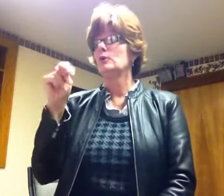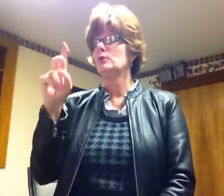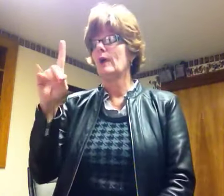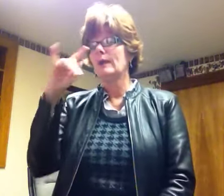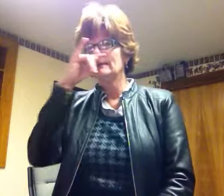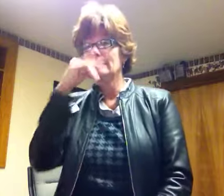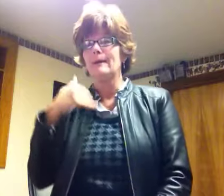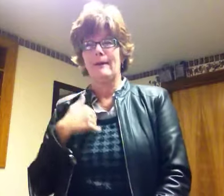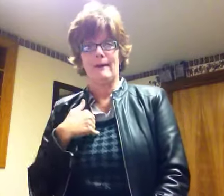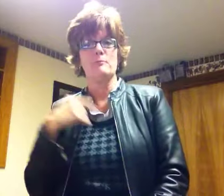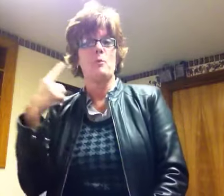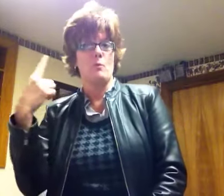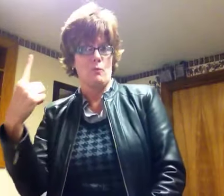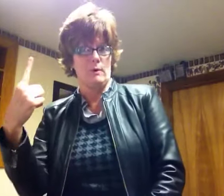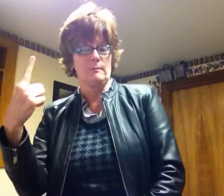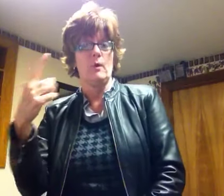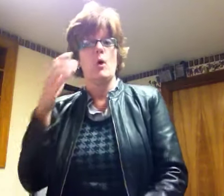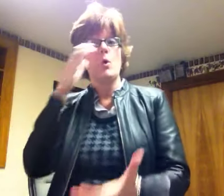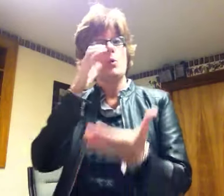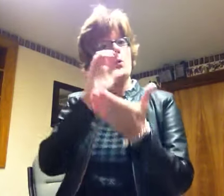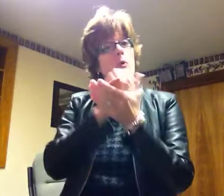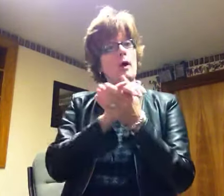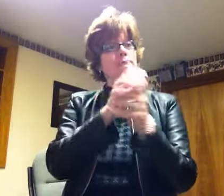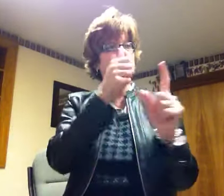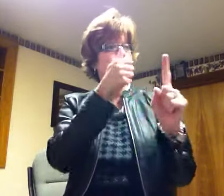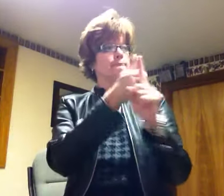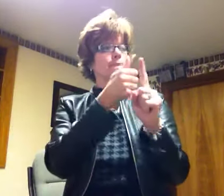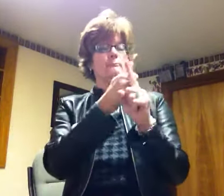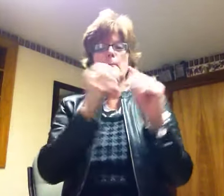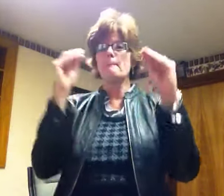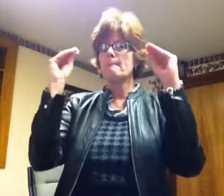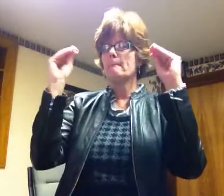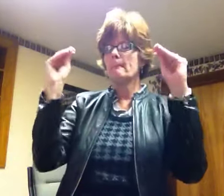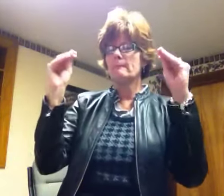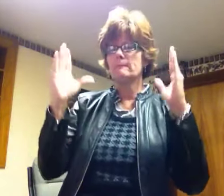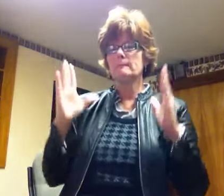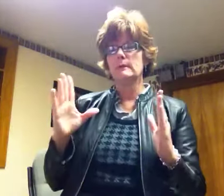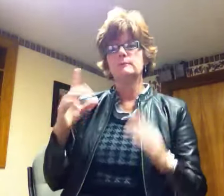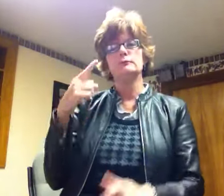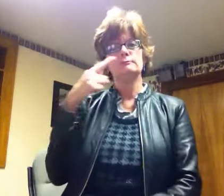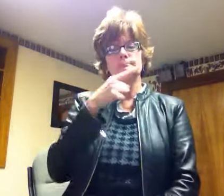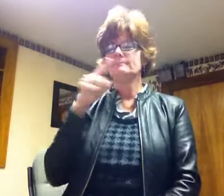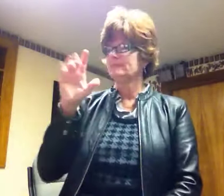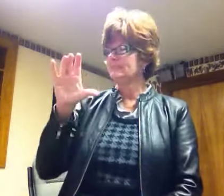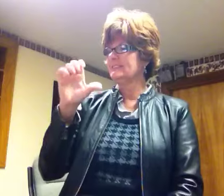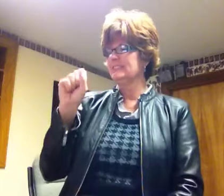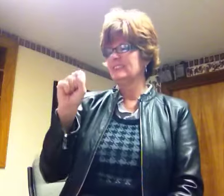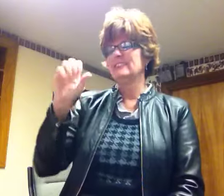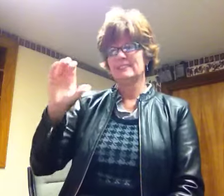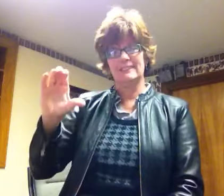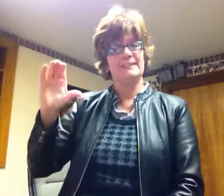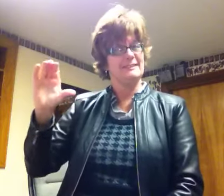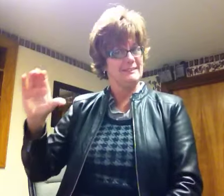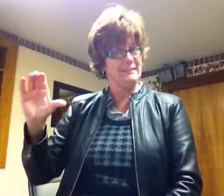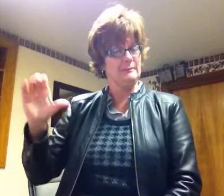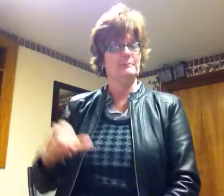is a professor at Columbus State Community College. I attended the Ohio State